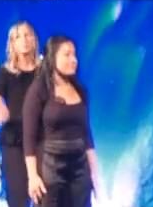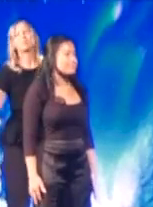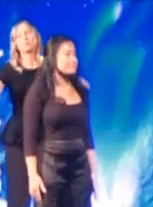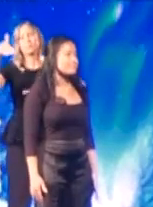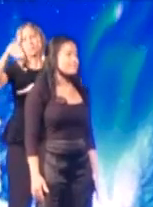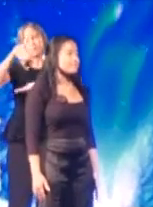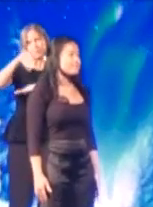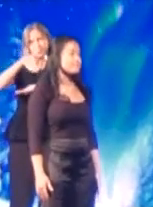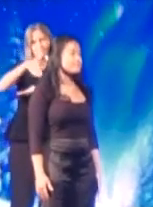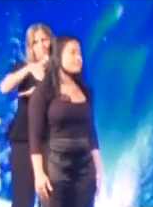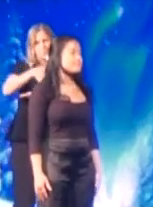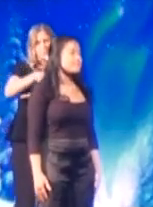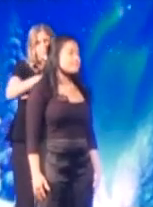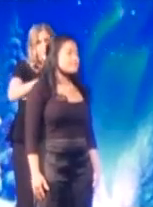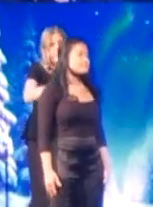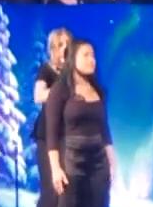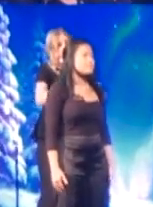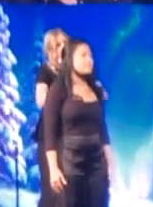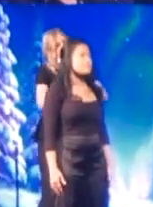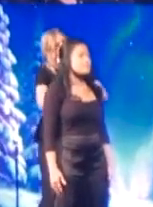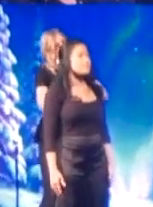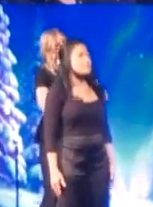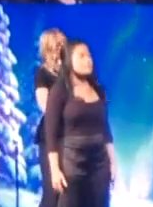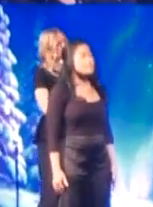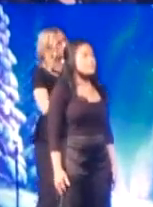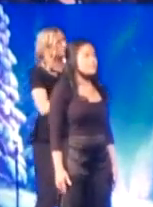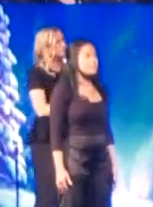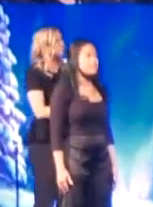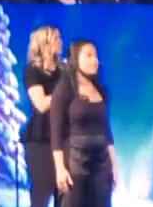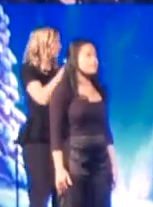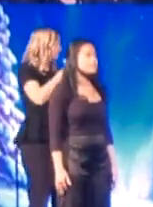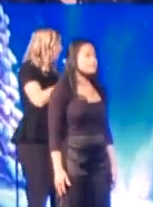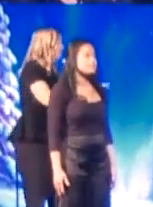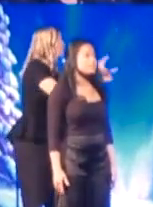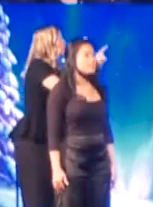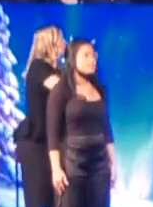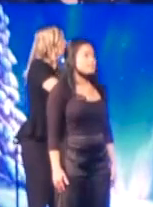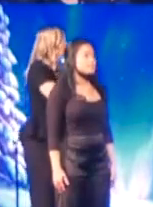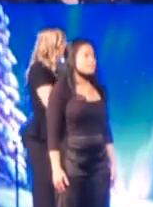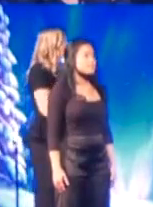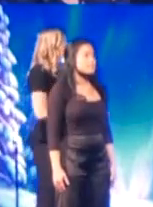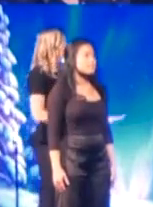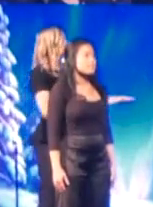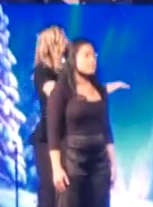a holy night